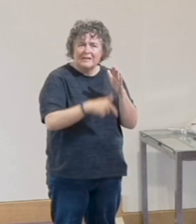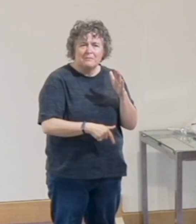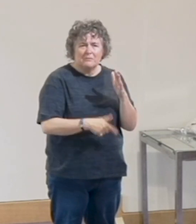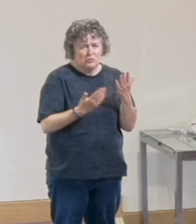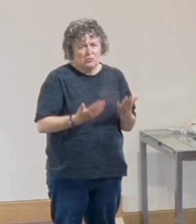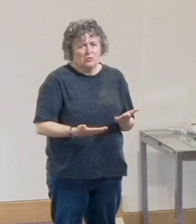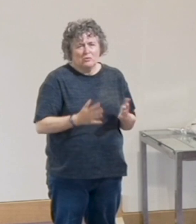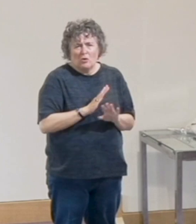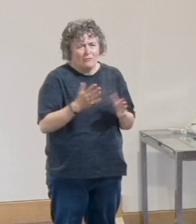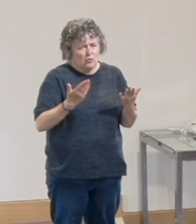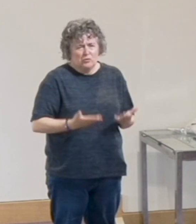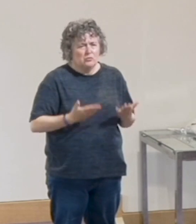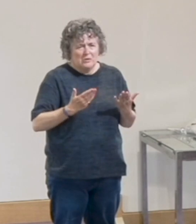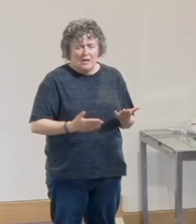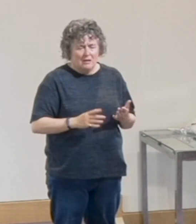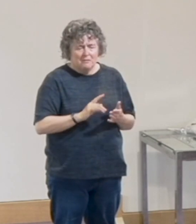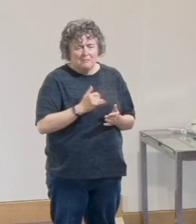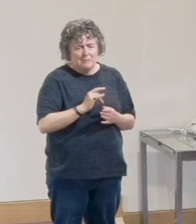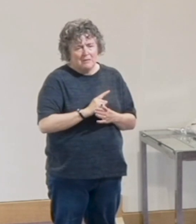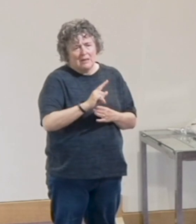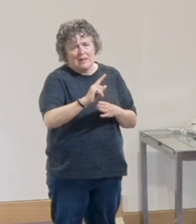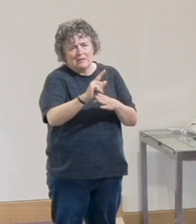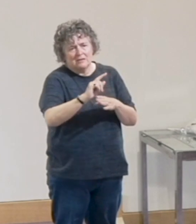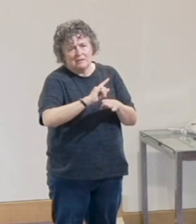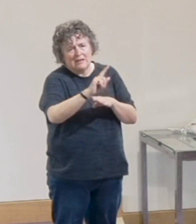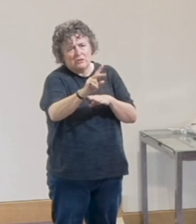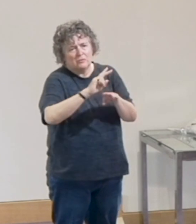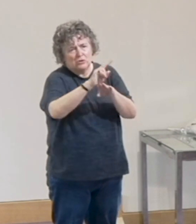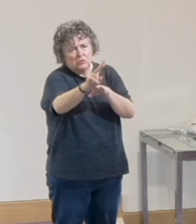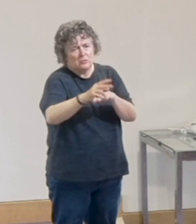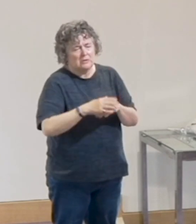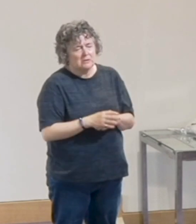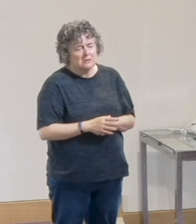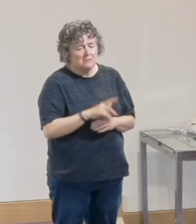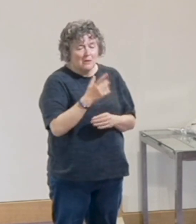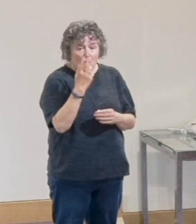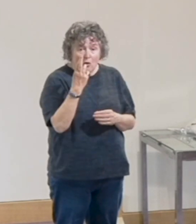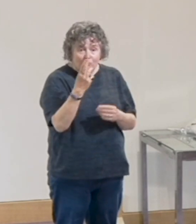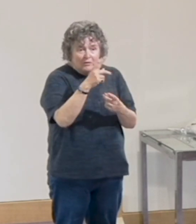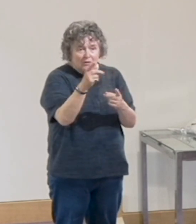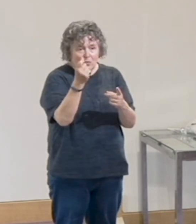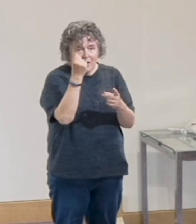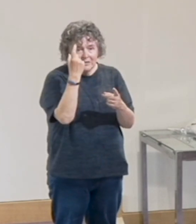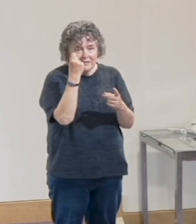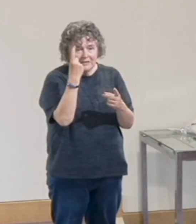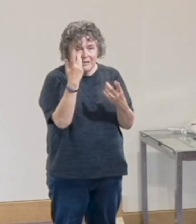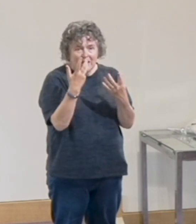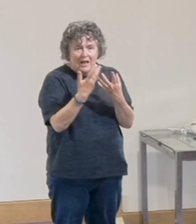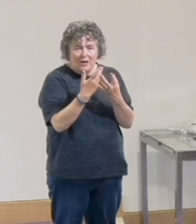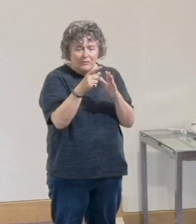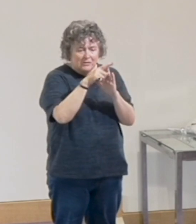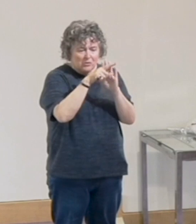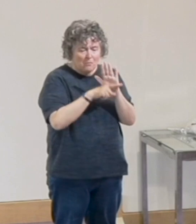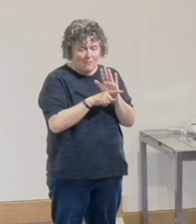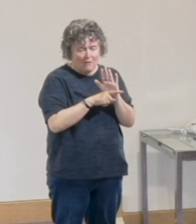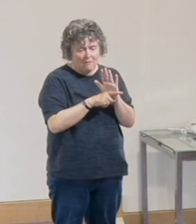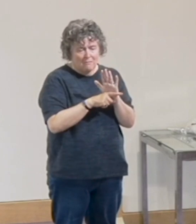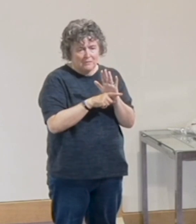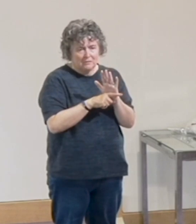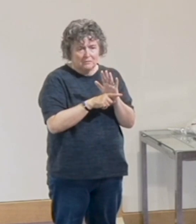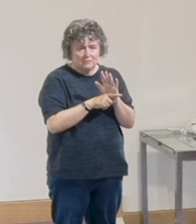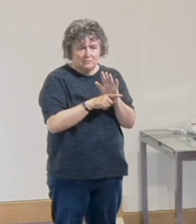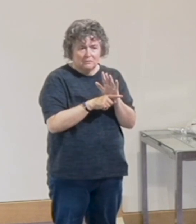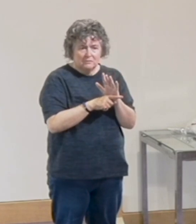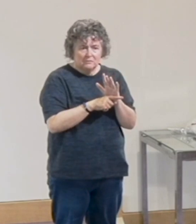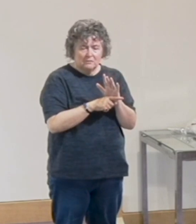But I hope you can start to see just how that commandment and do unto others as you would have do unto them starts to come together,